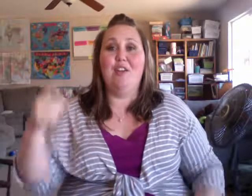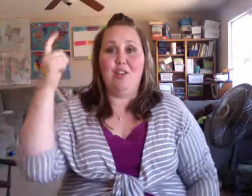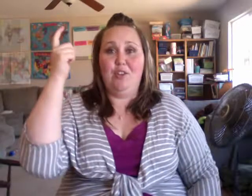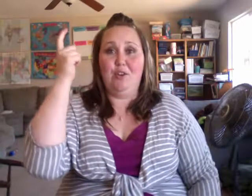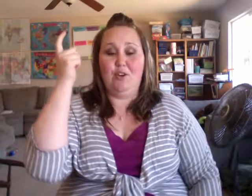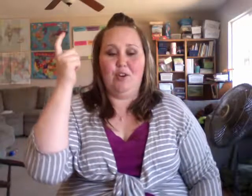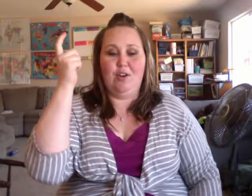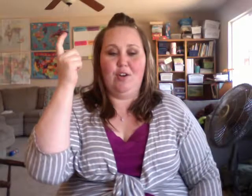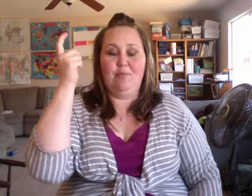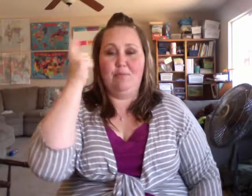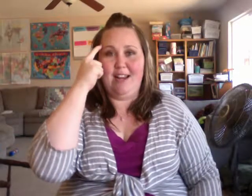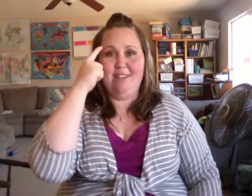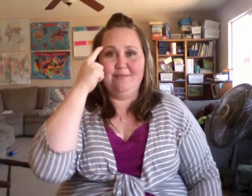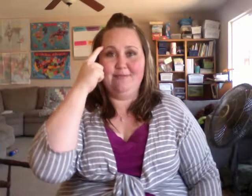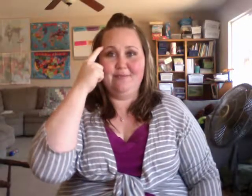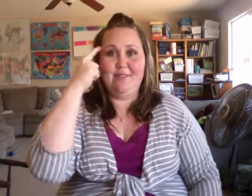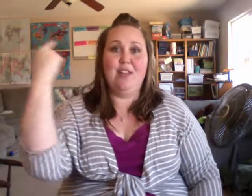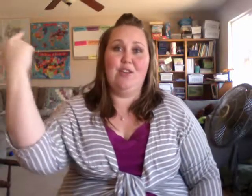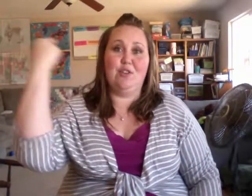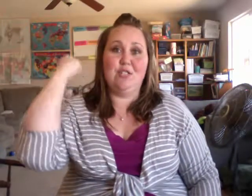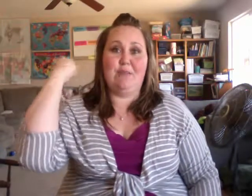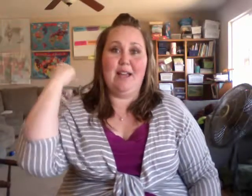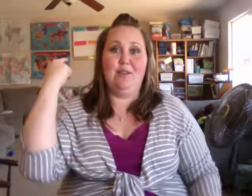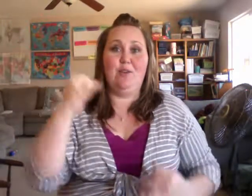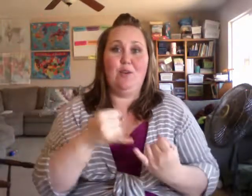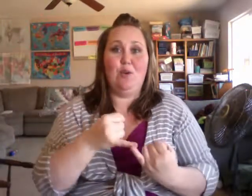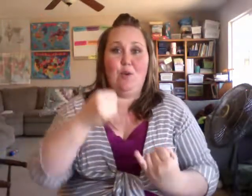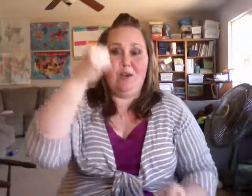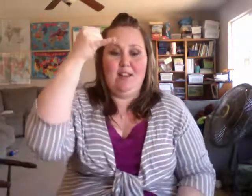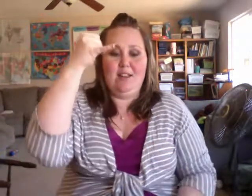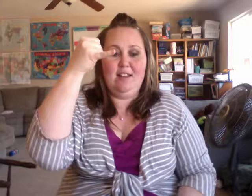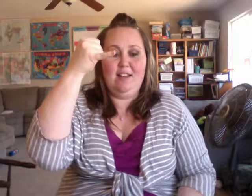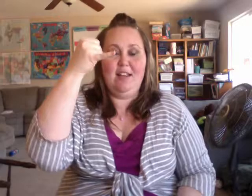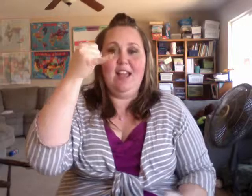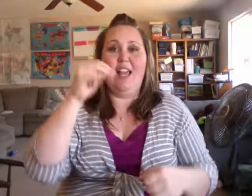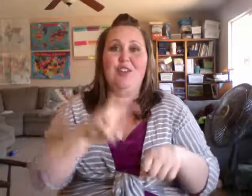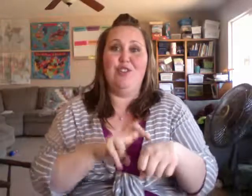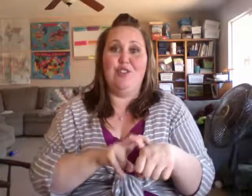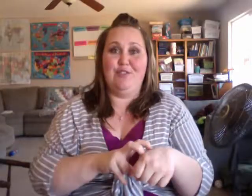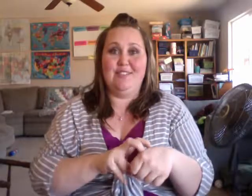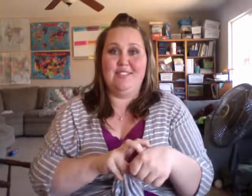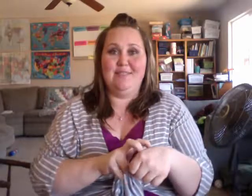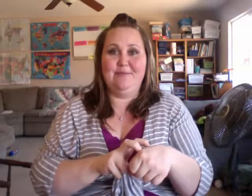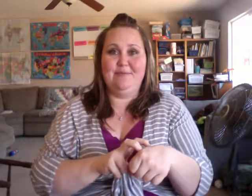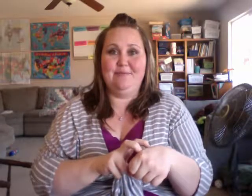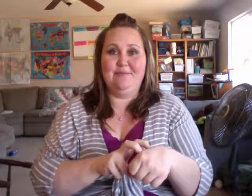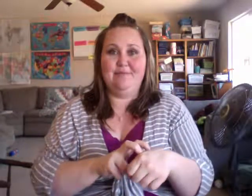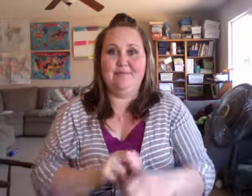Your brain. Your spinal cord. And your nerves. particular eux out. The The we say. From We